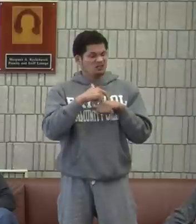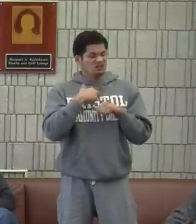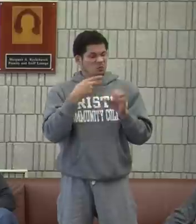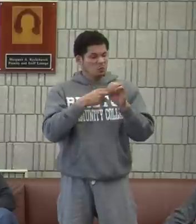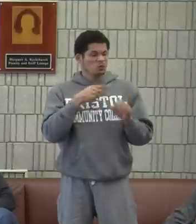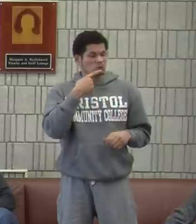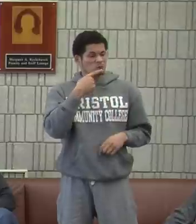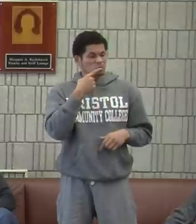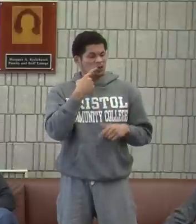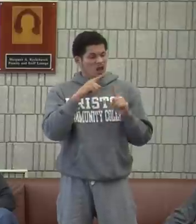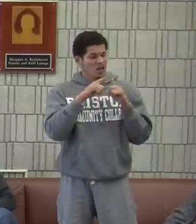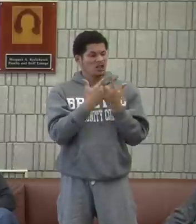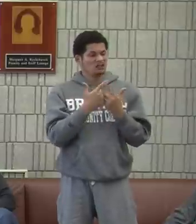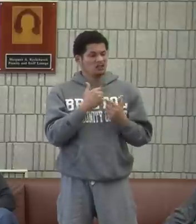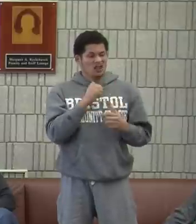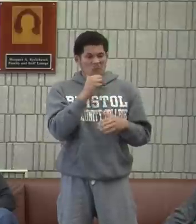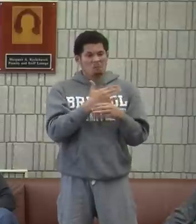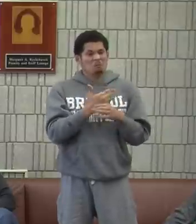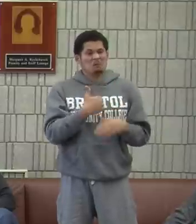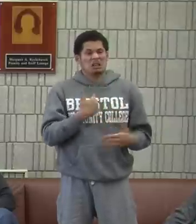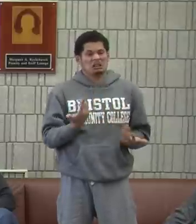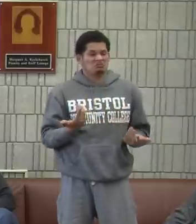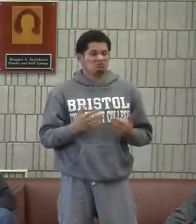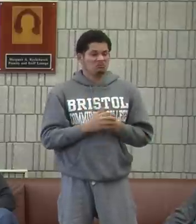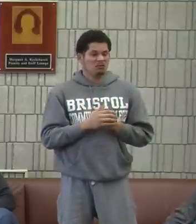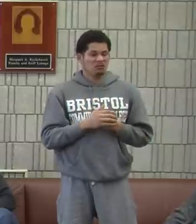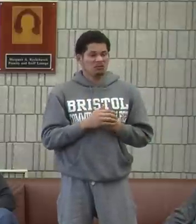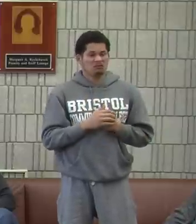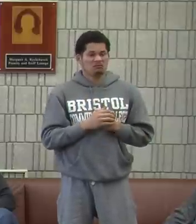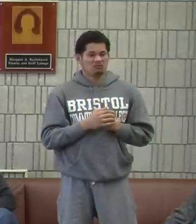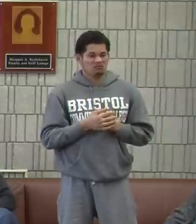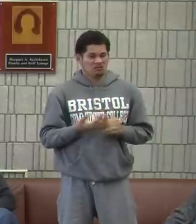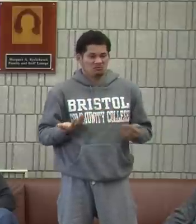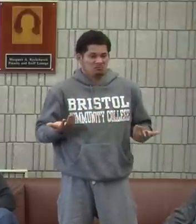Honestly, most of the time I do join hearing leagues, and that doesn't bother me.